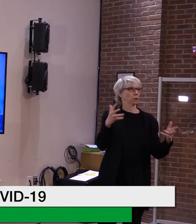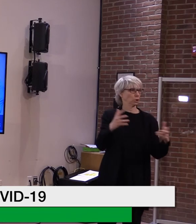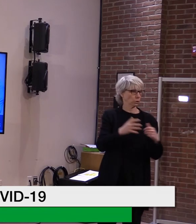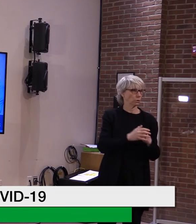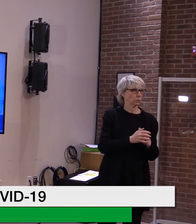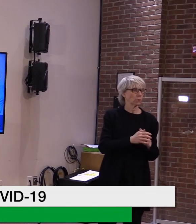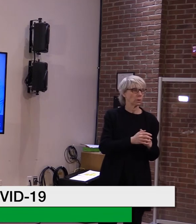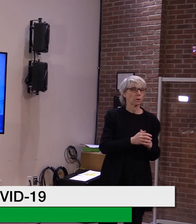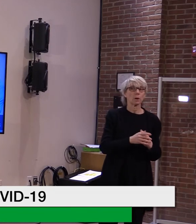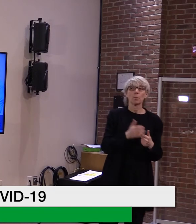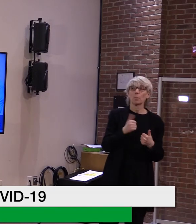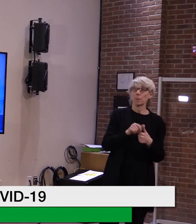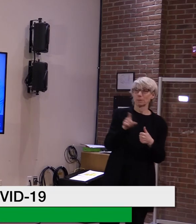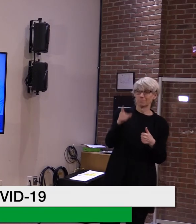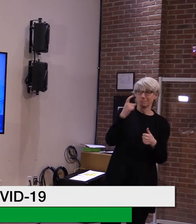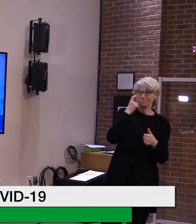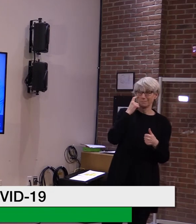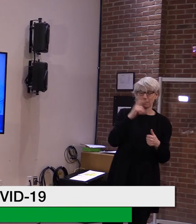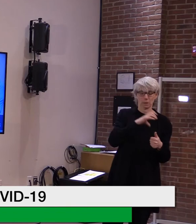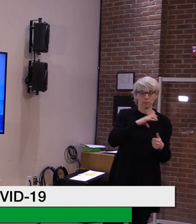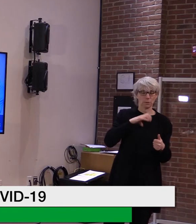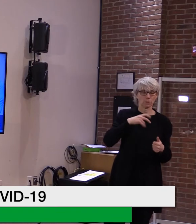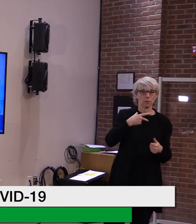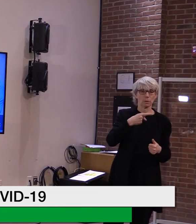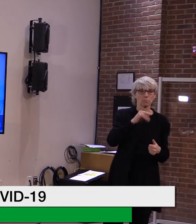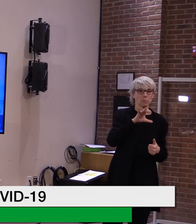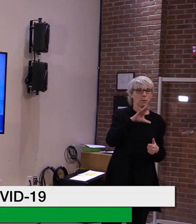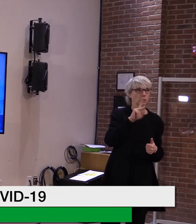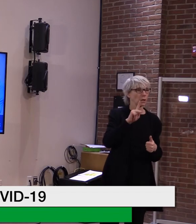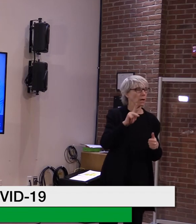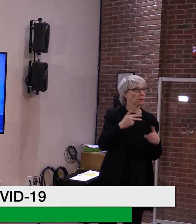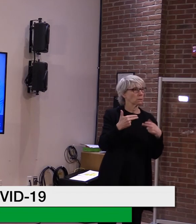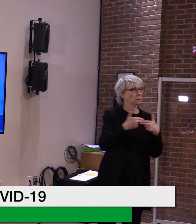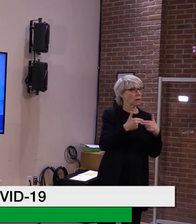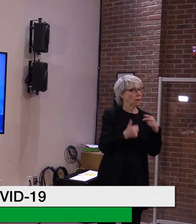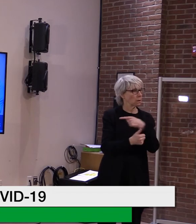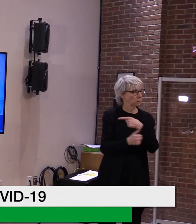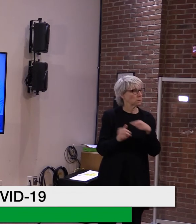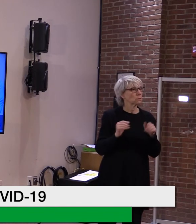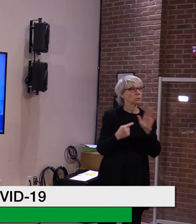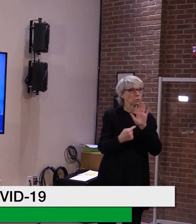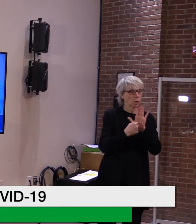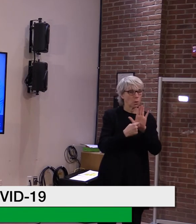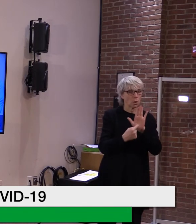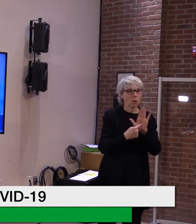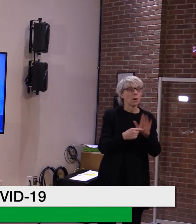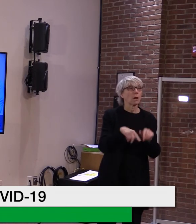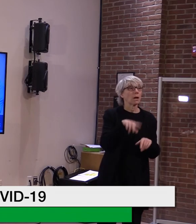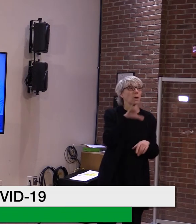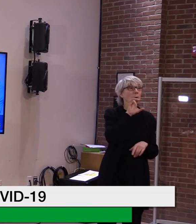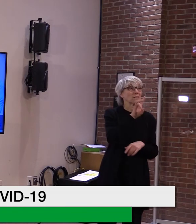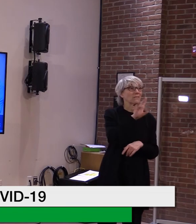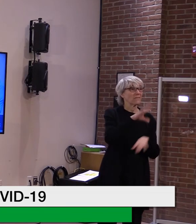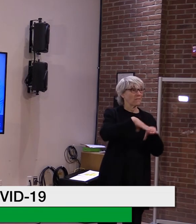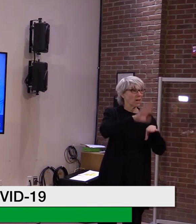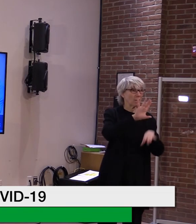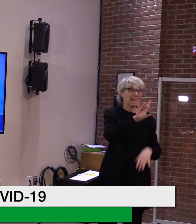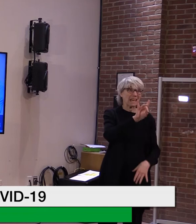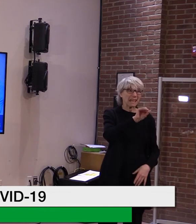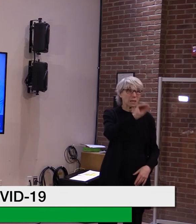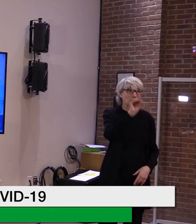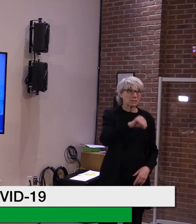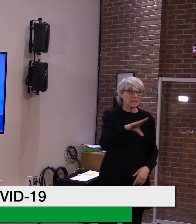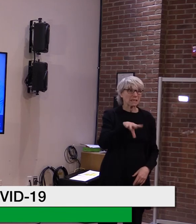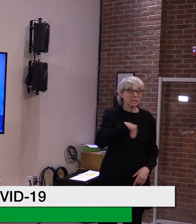uh, Commissioner's P-checks, um, slide, 82% of 75 plus. That's a pretty high uptake.